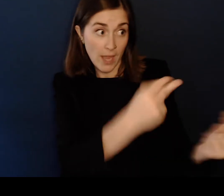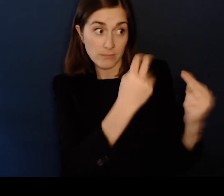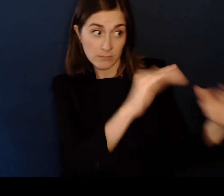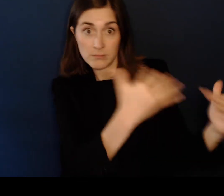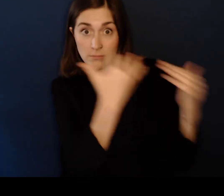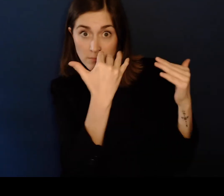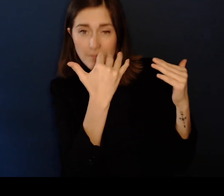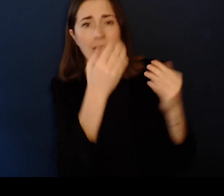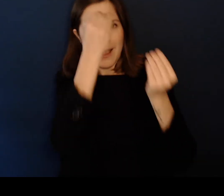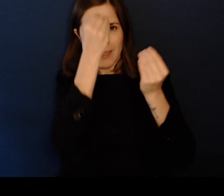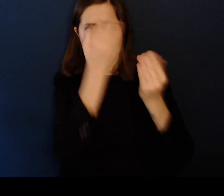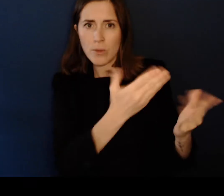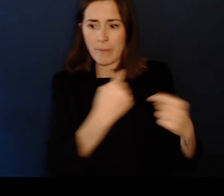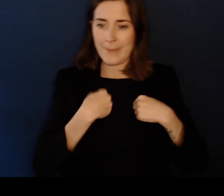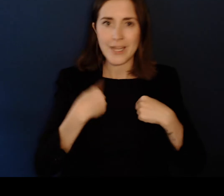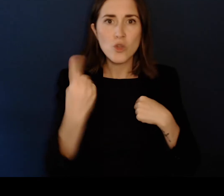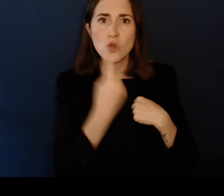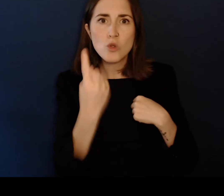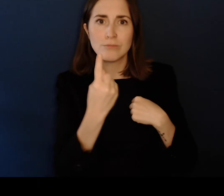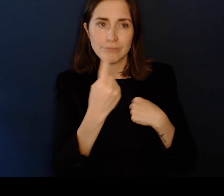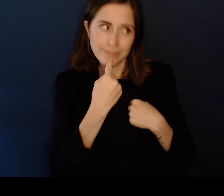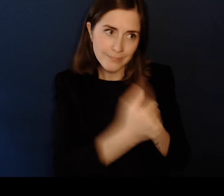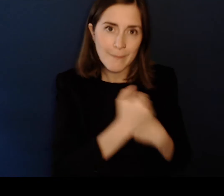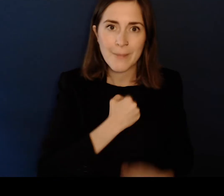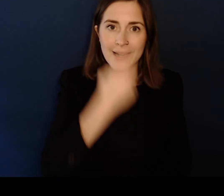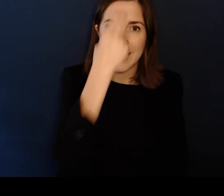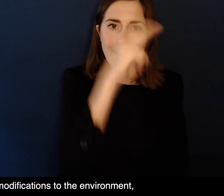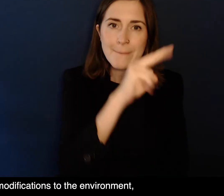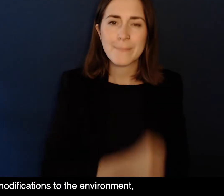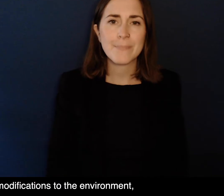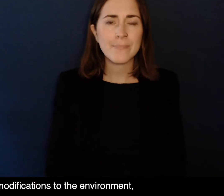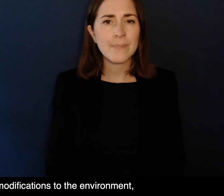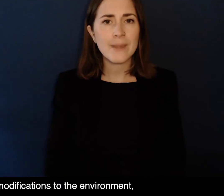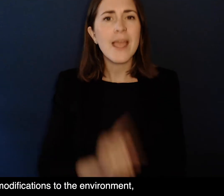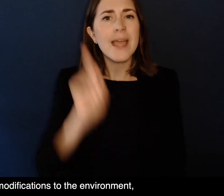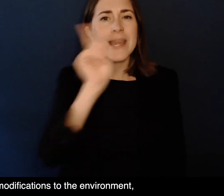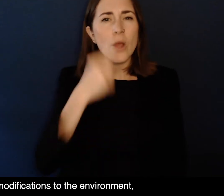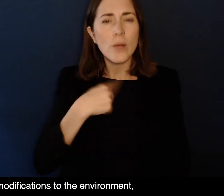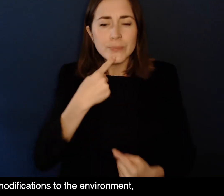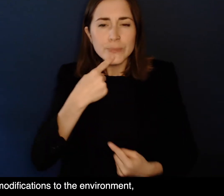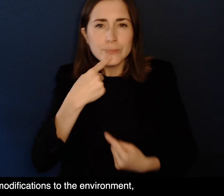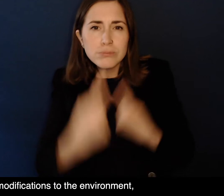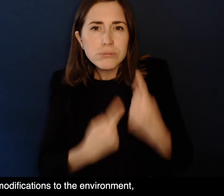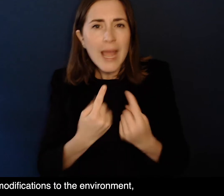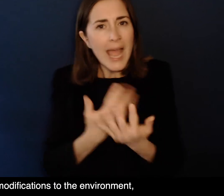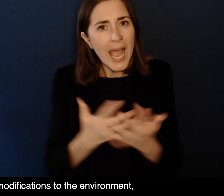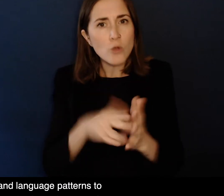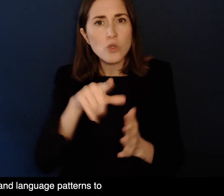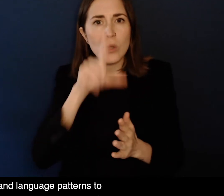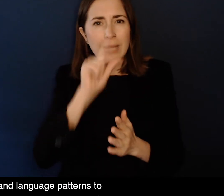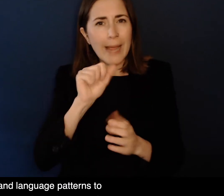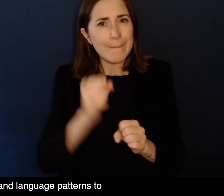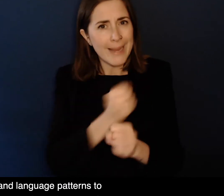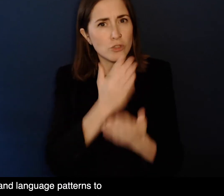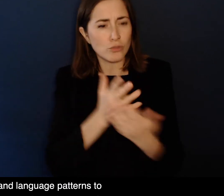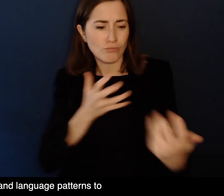Once you are sure you have their attention, let them know who you are. Now we will look at modifications to the environment and